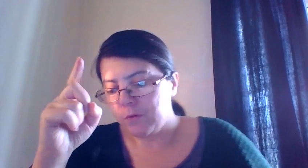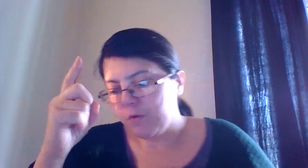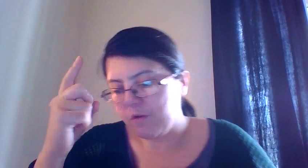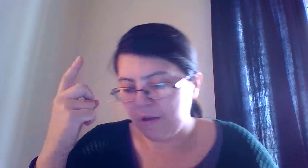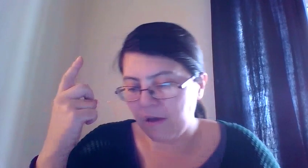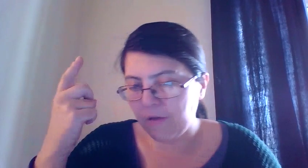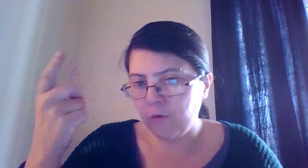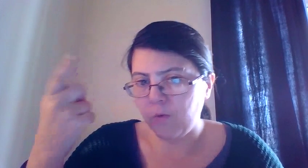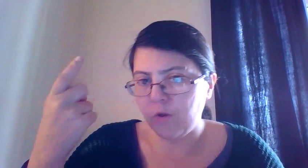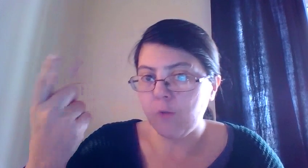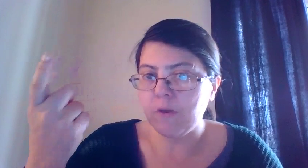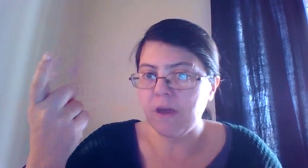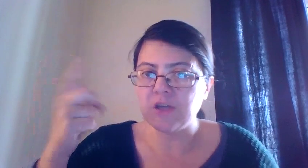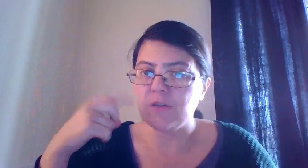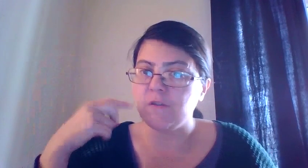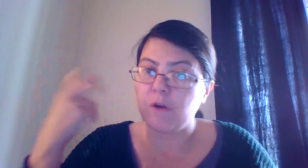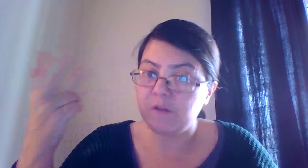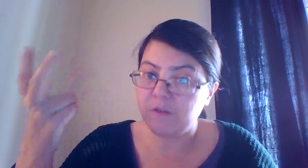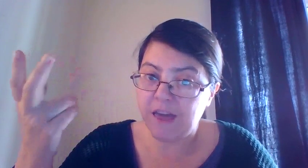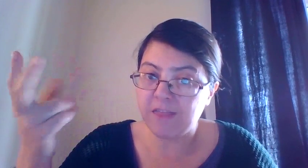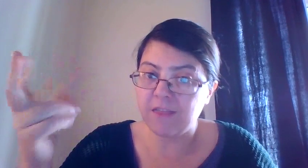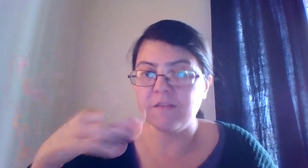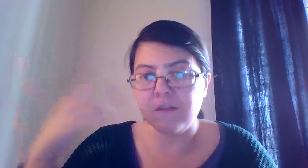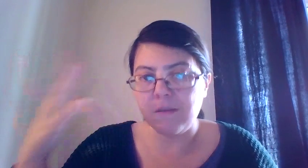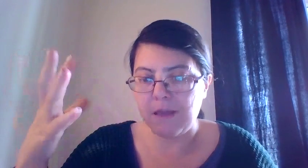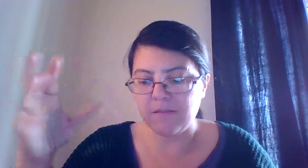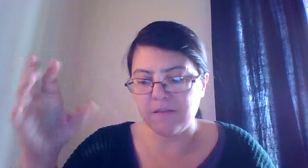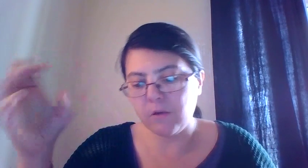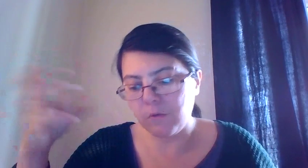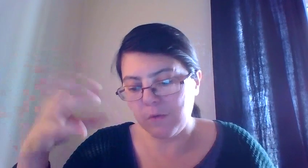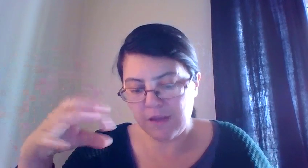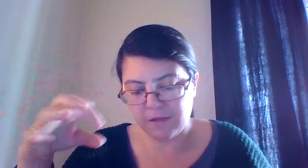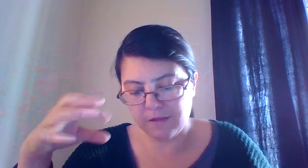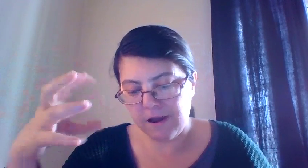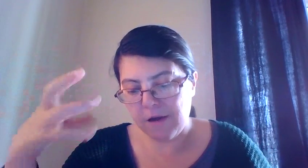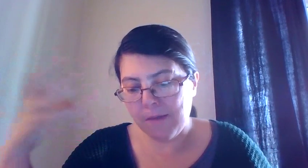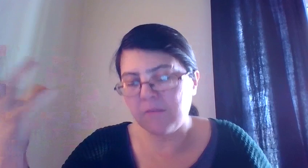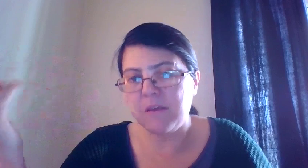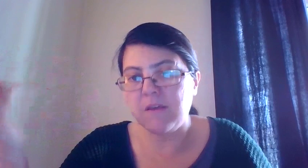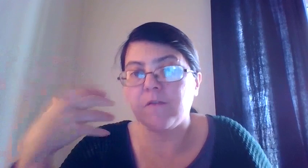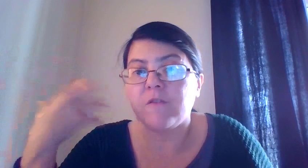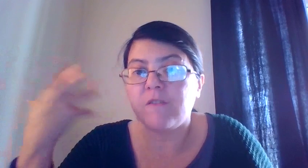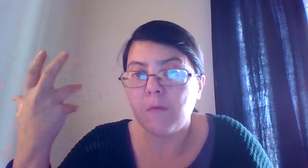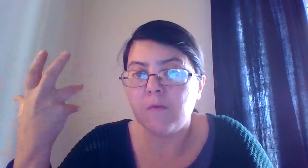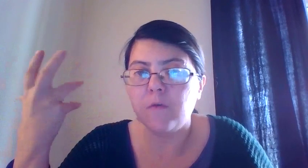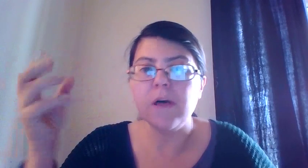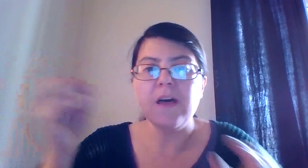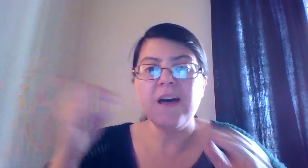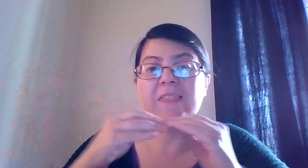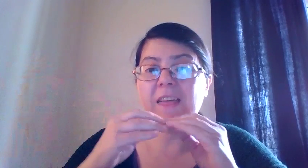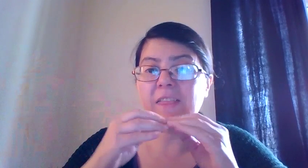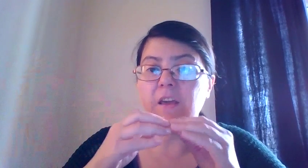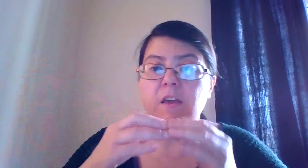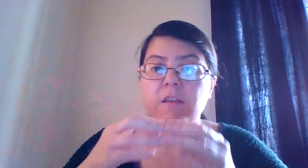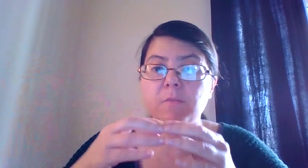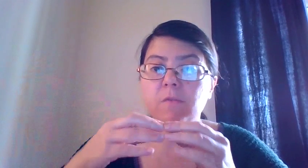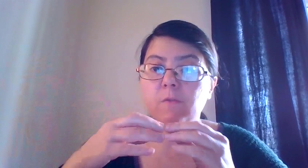moons have to do with culminations or even endings. It depends. It could be that there might be, for some of you, an ending in terms of a